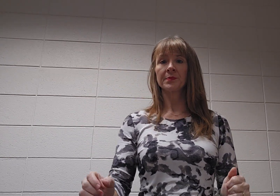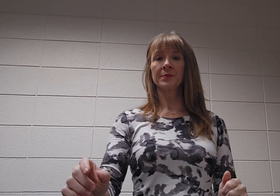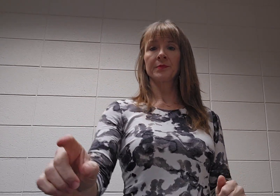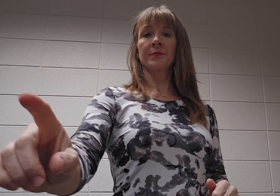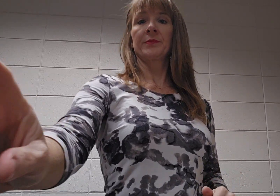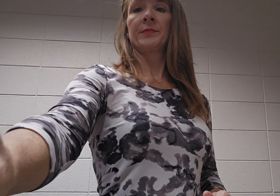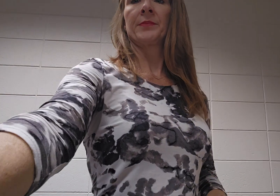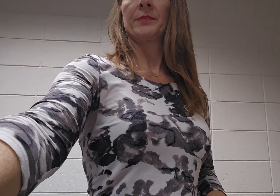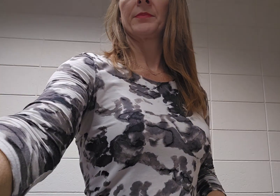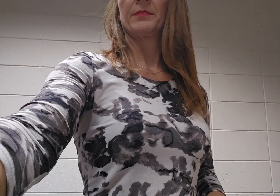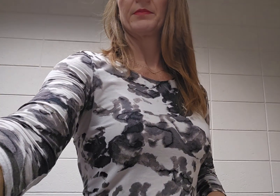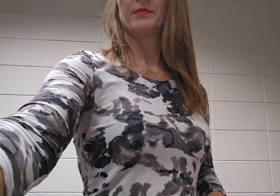For behold, my rejoices Savior. For behold, spirit rejoices God